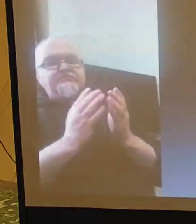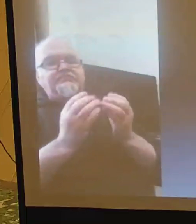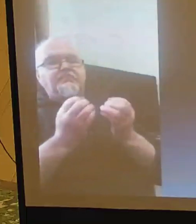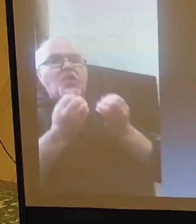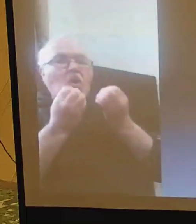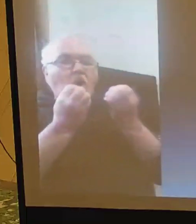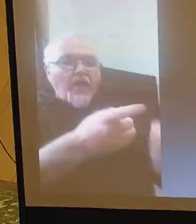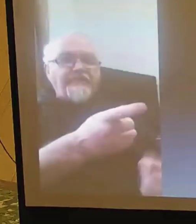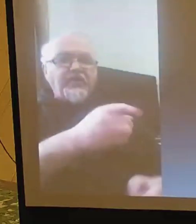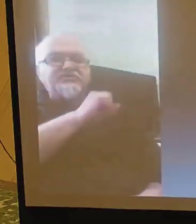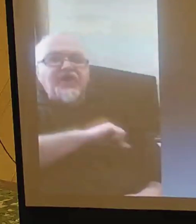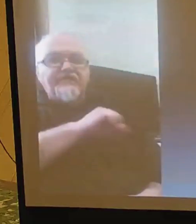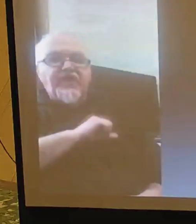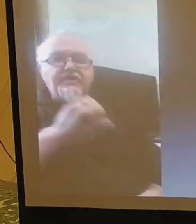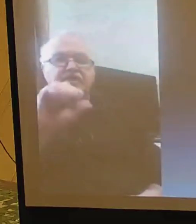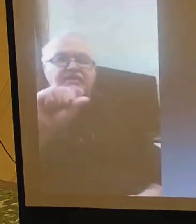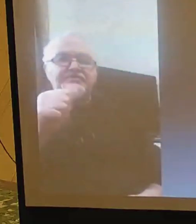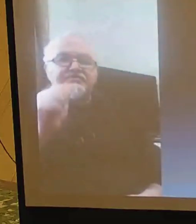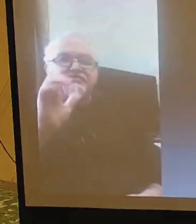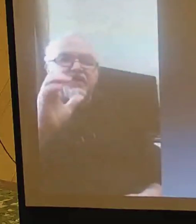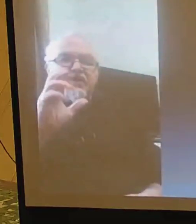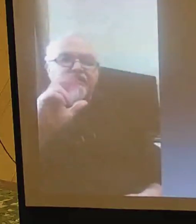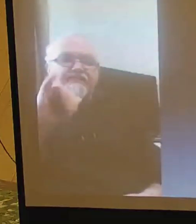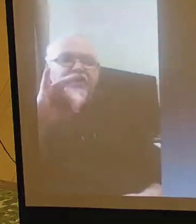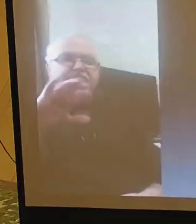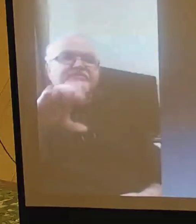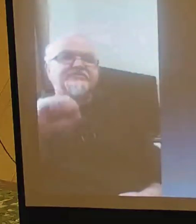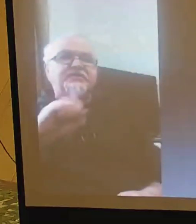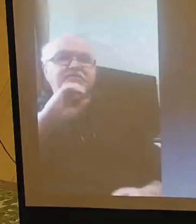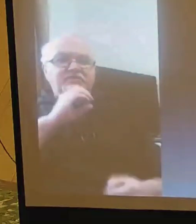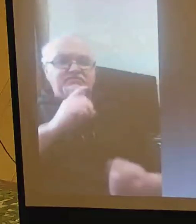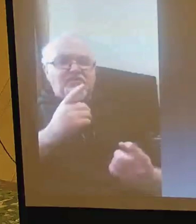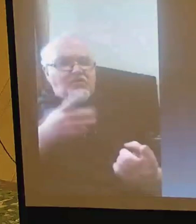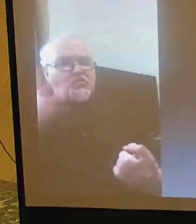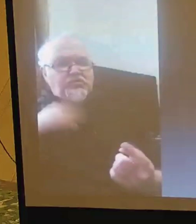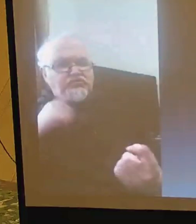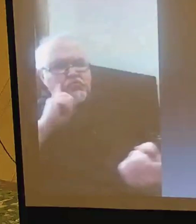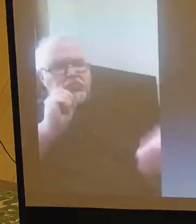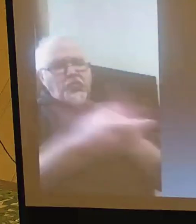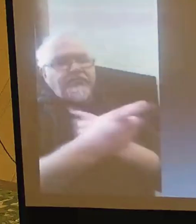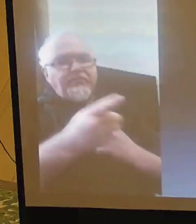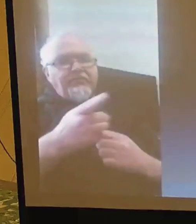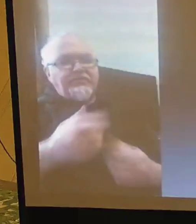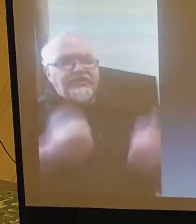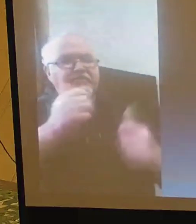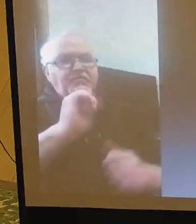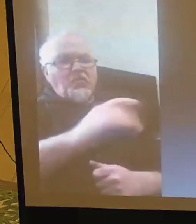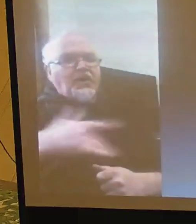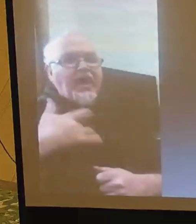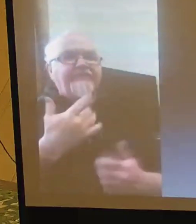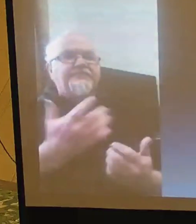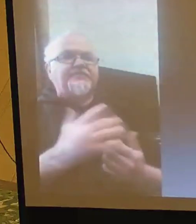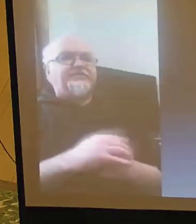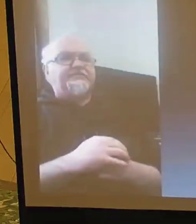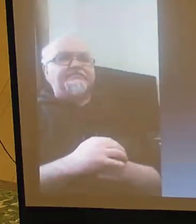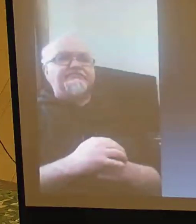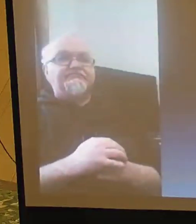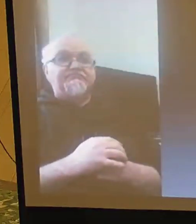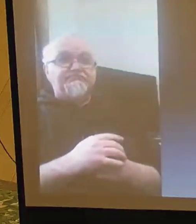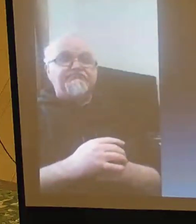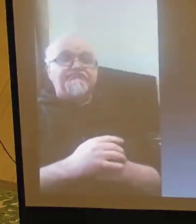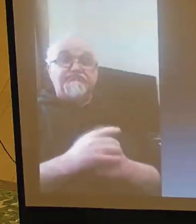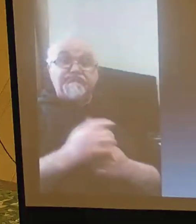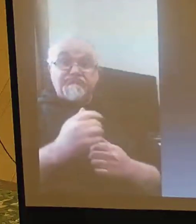Did they think that praying and offering sacrifices and